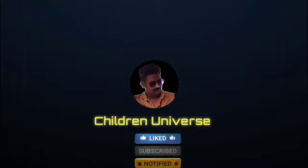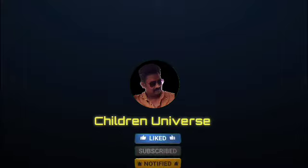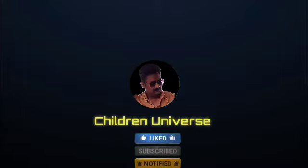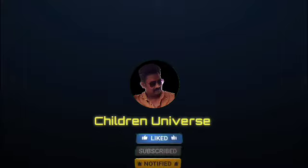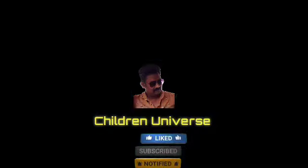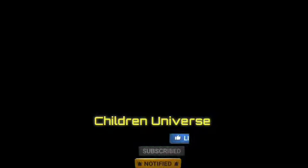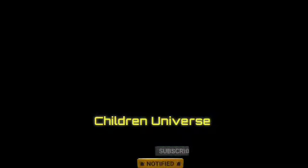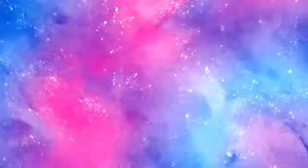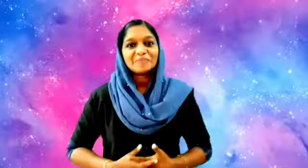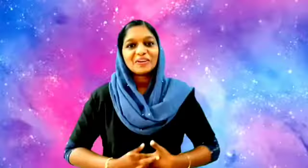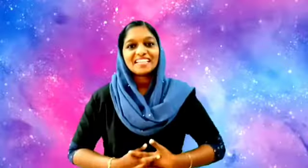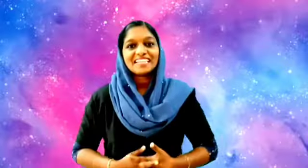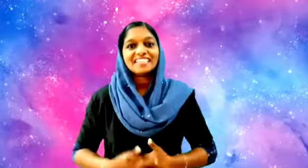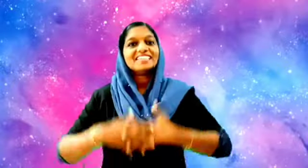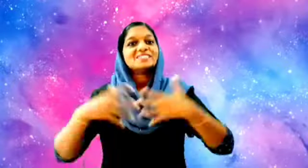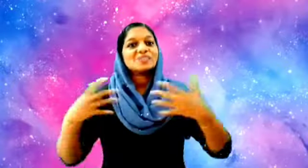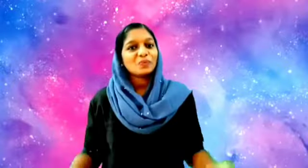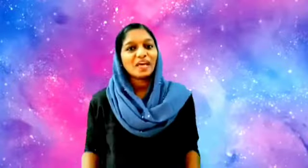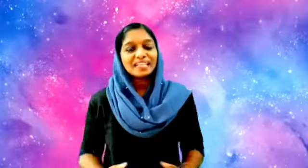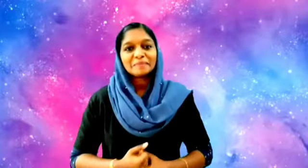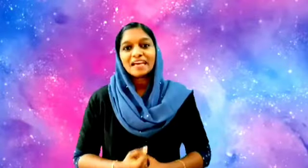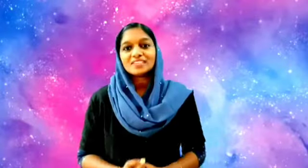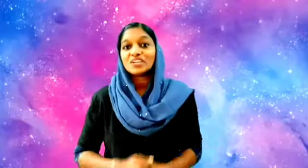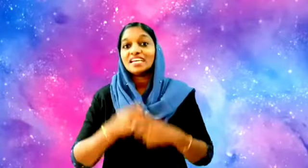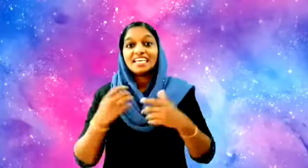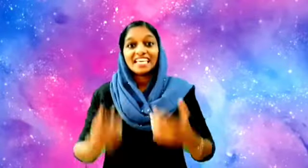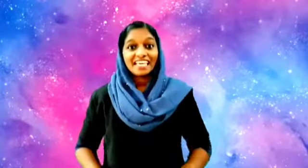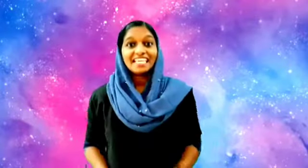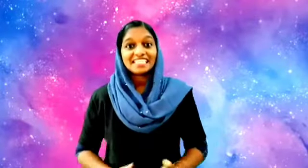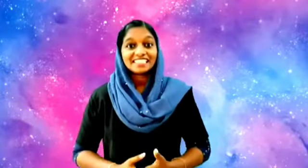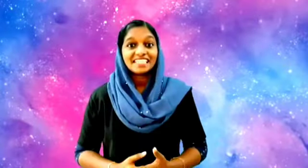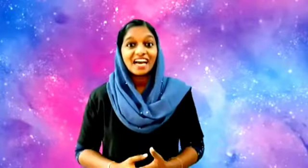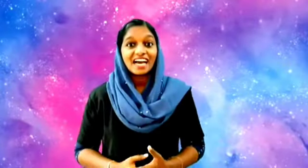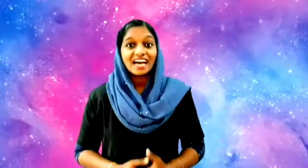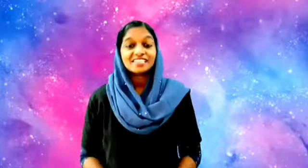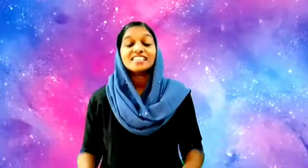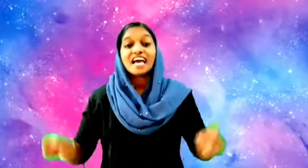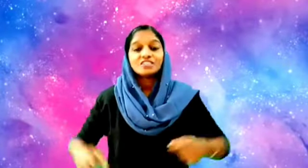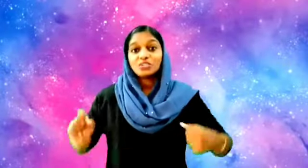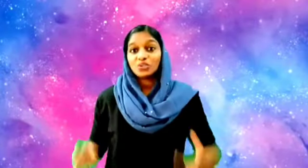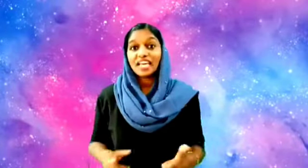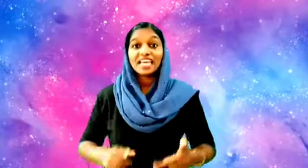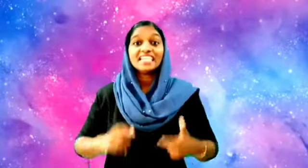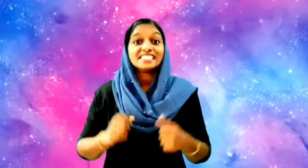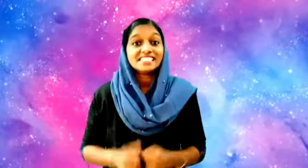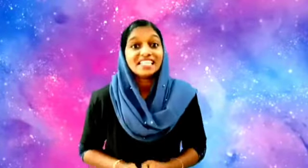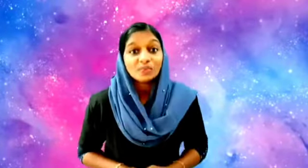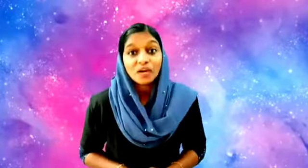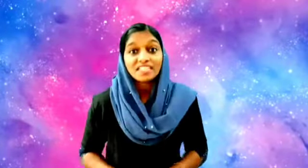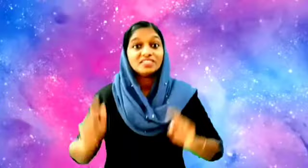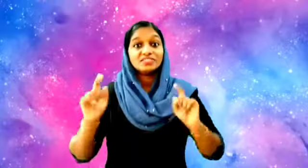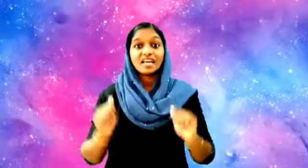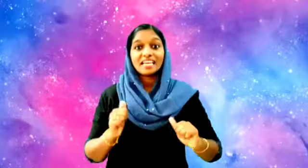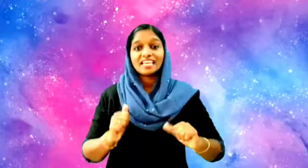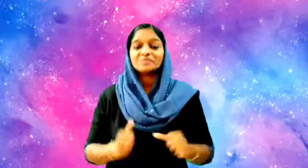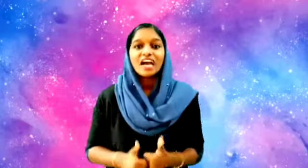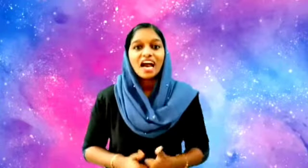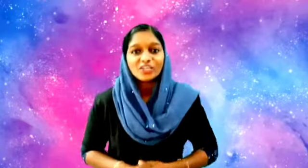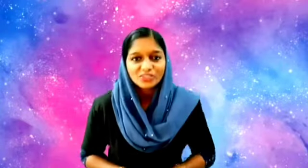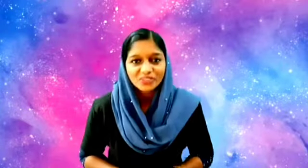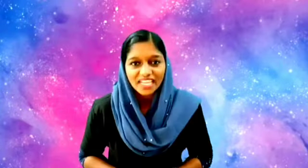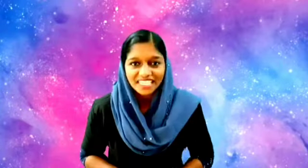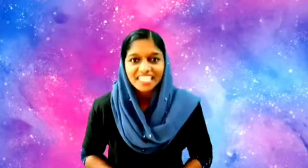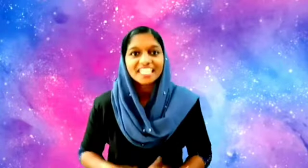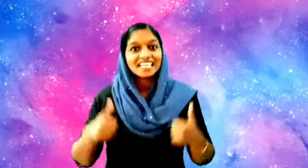good morning so welcome back to english class today let's sing one rhyme